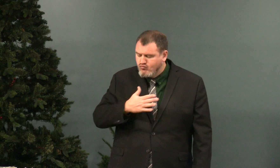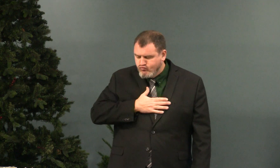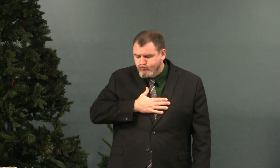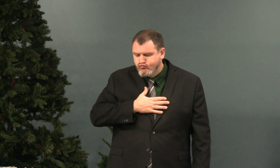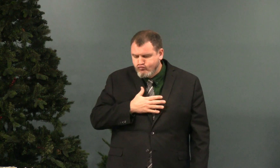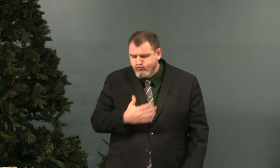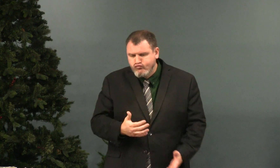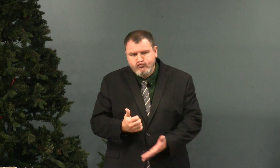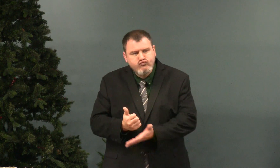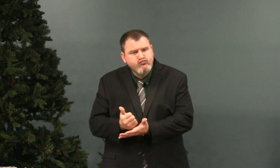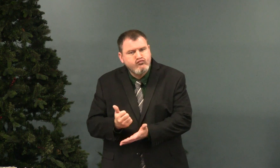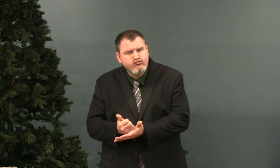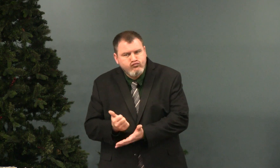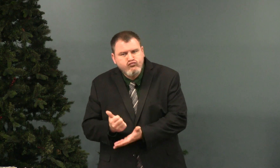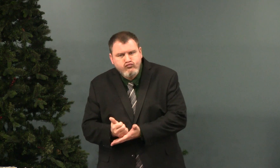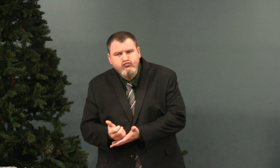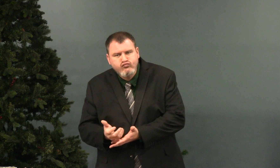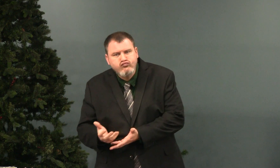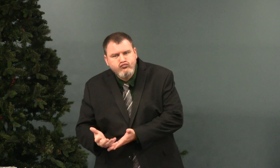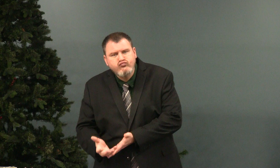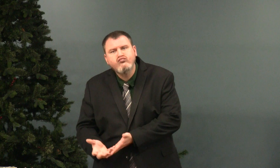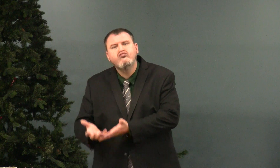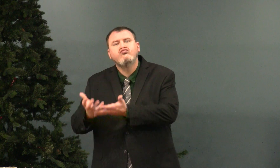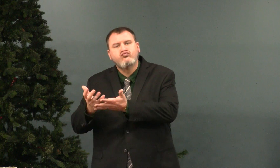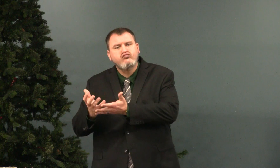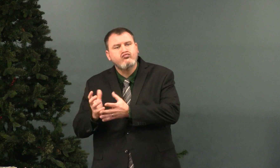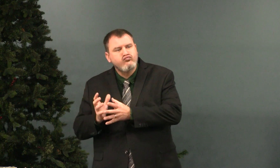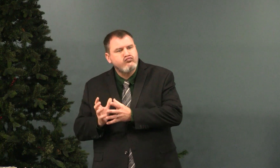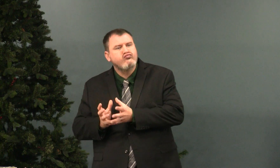But the Samaritans saw him and was willing to help him.